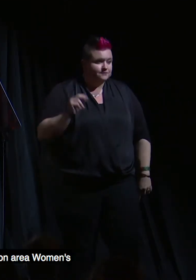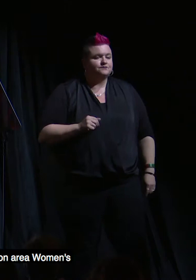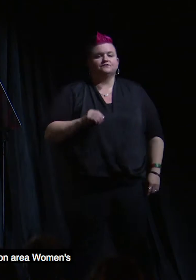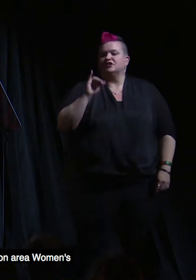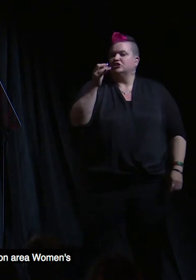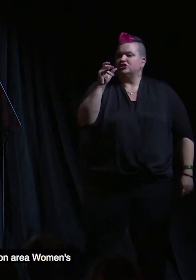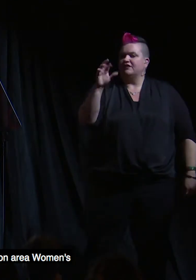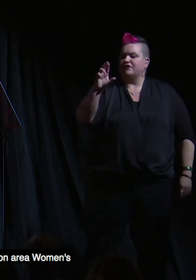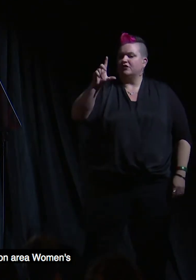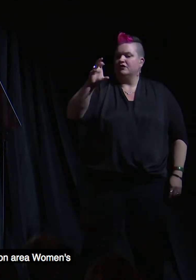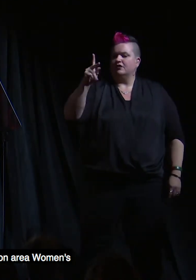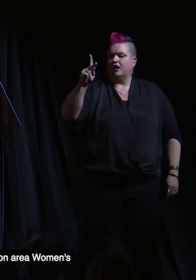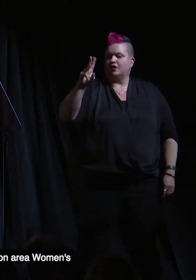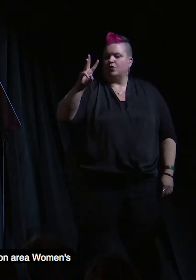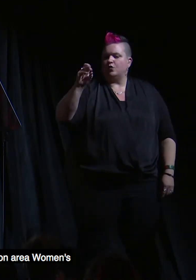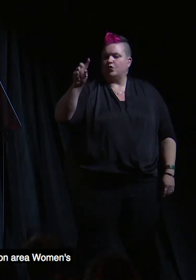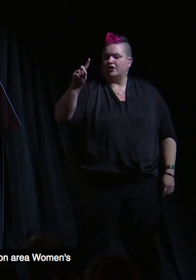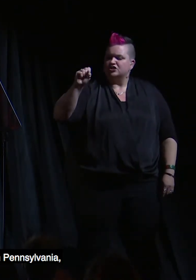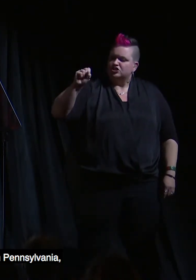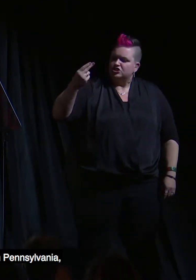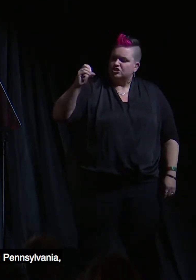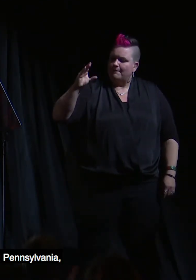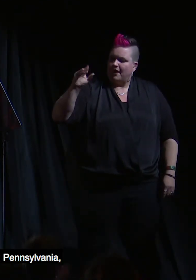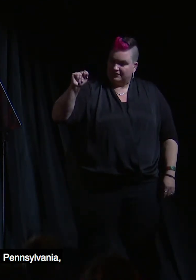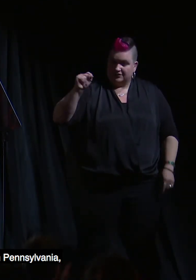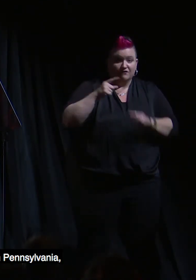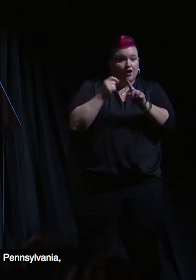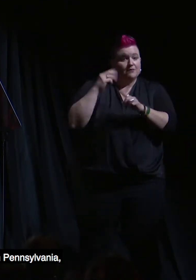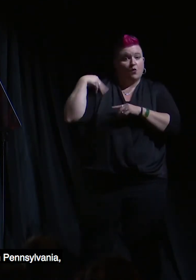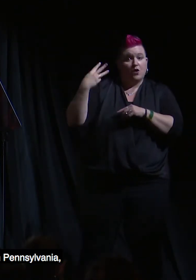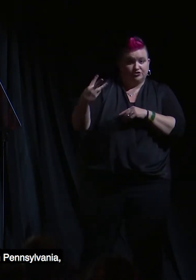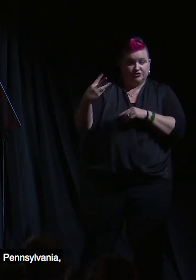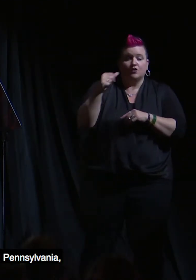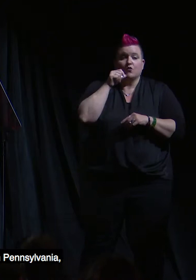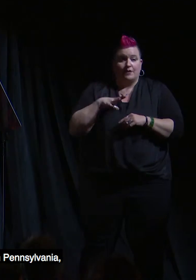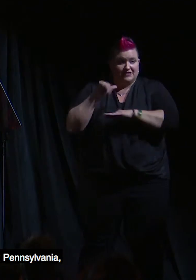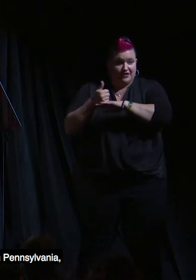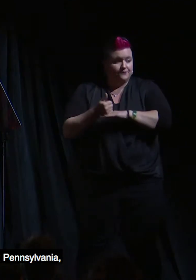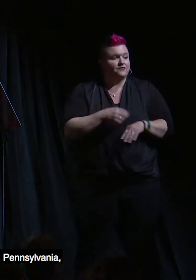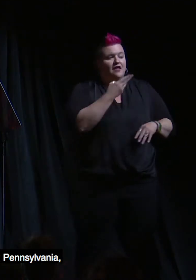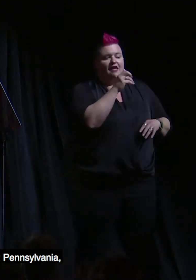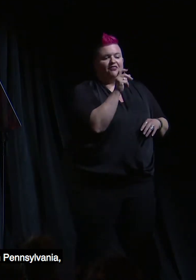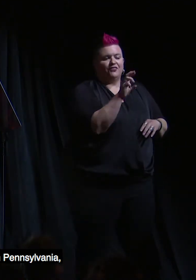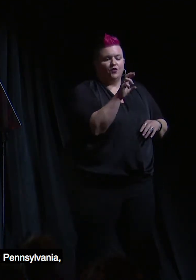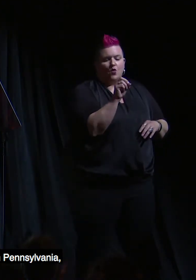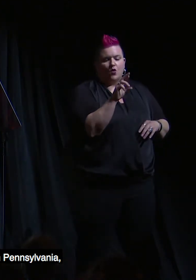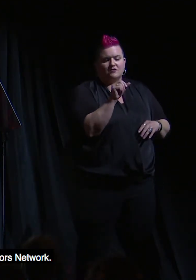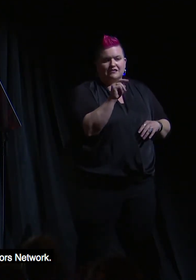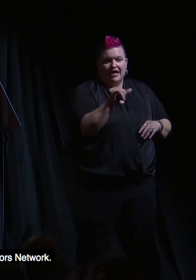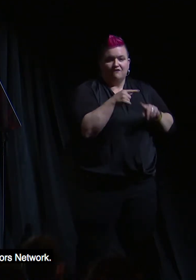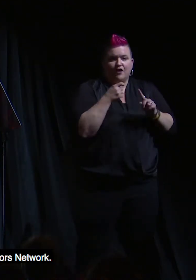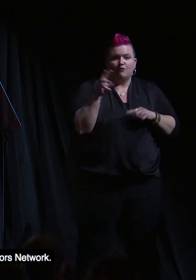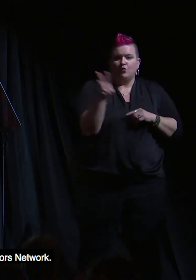Jennifer Lockwood Shabbat from Washington Area Women's Foundation. Heather Arne from Western Pennsylvania.